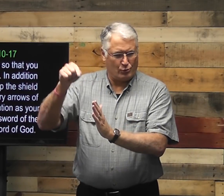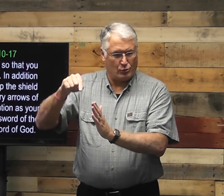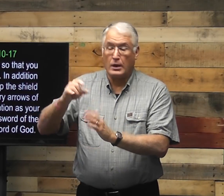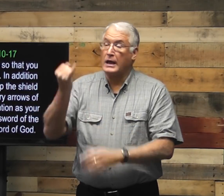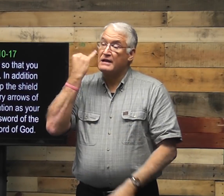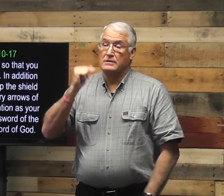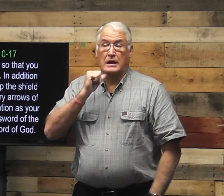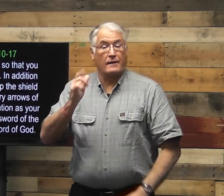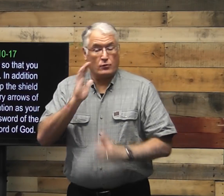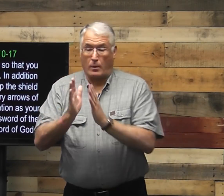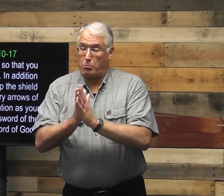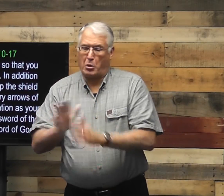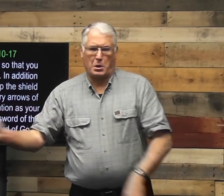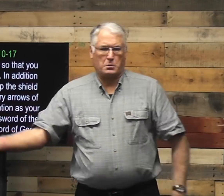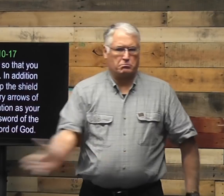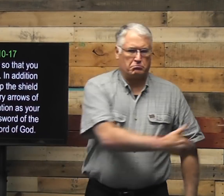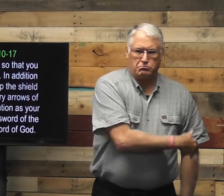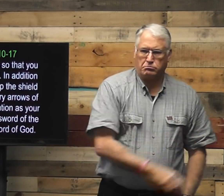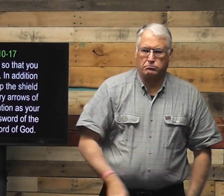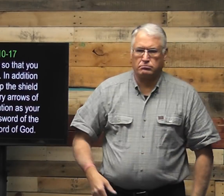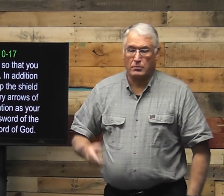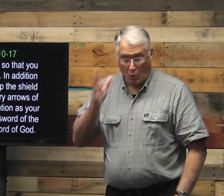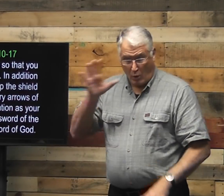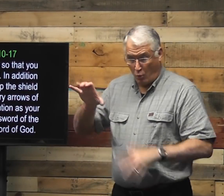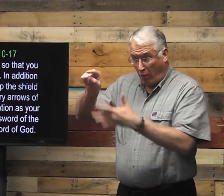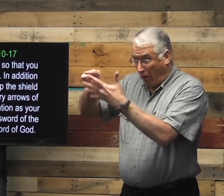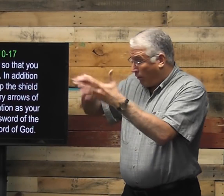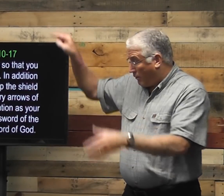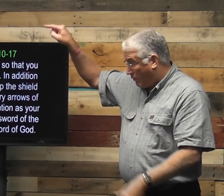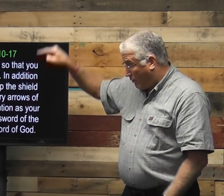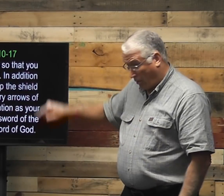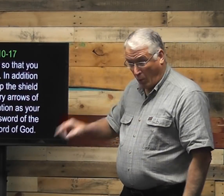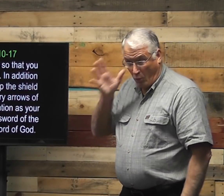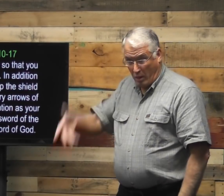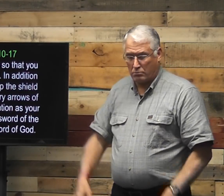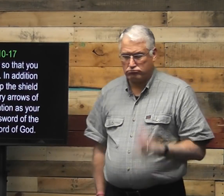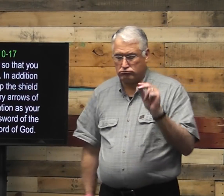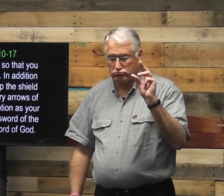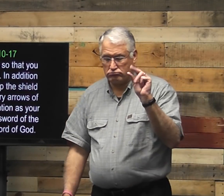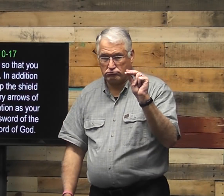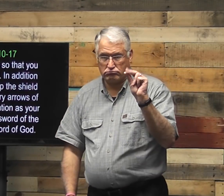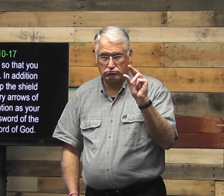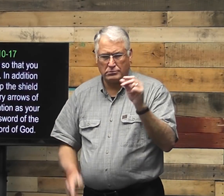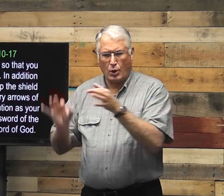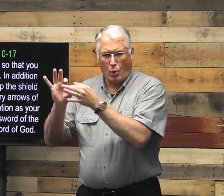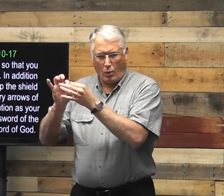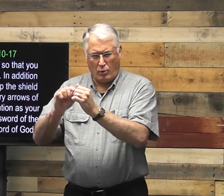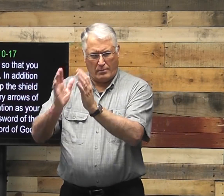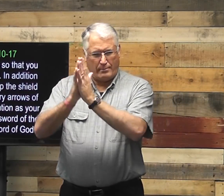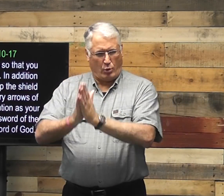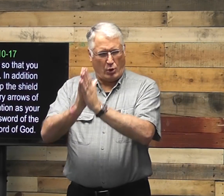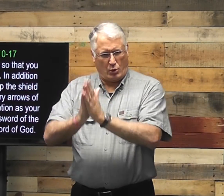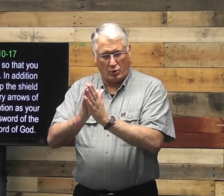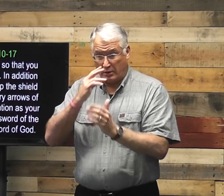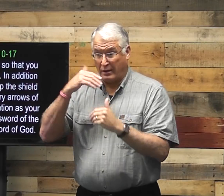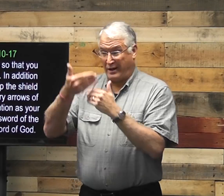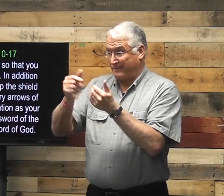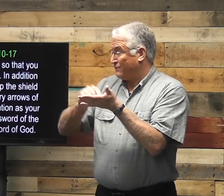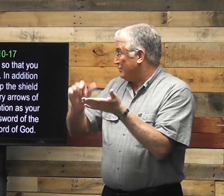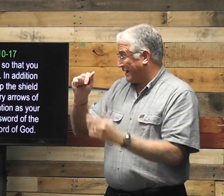Prayer, if we do not pray, if we did away with prayer, would all these things be ours? No. These things